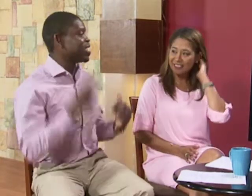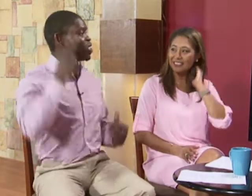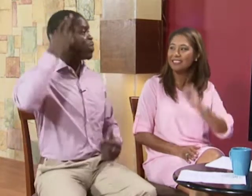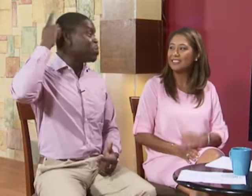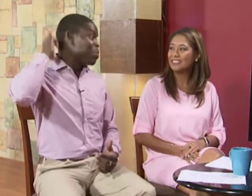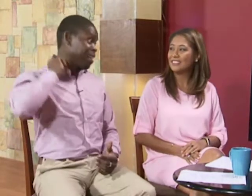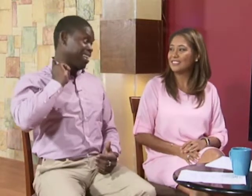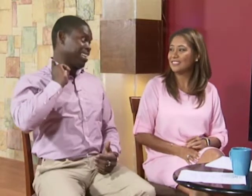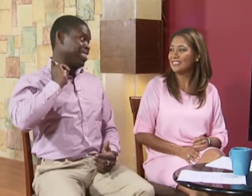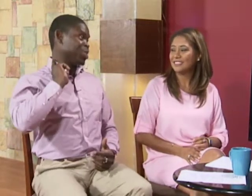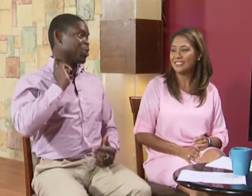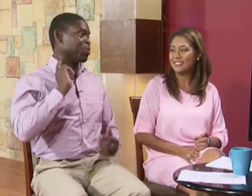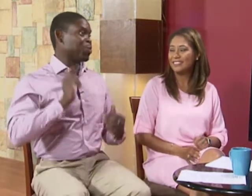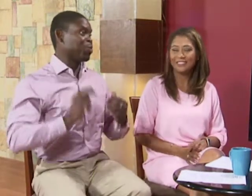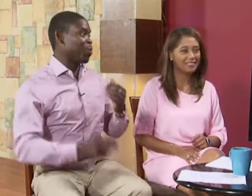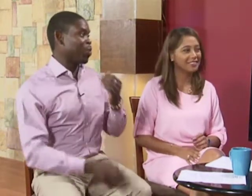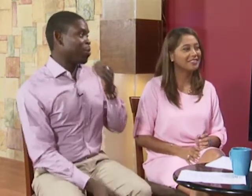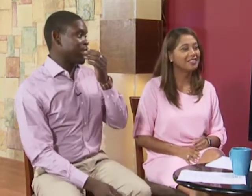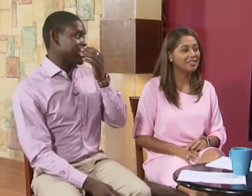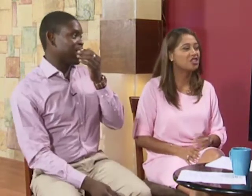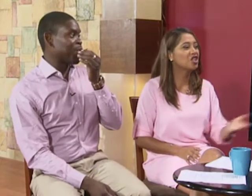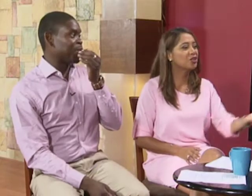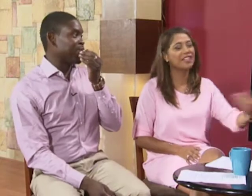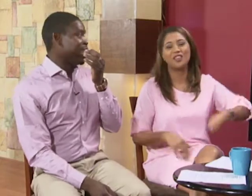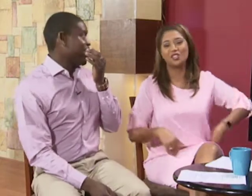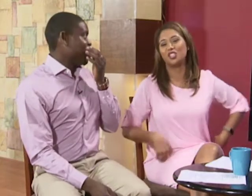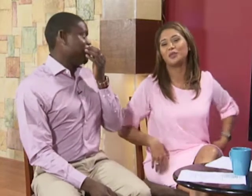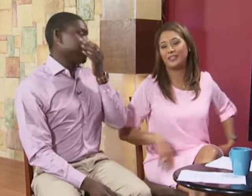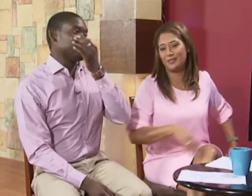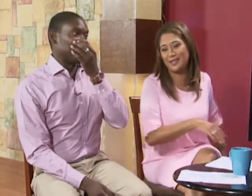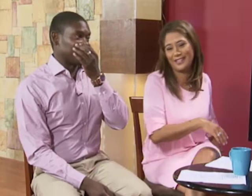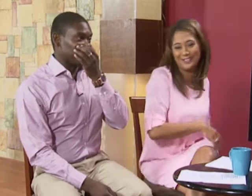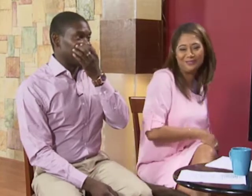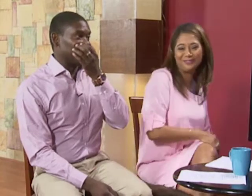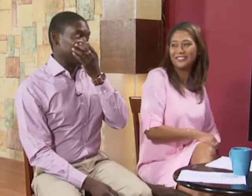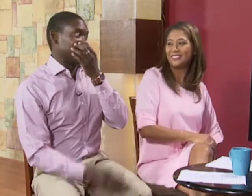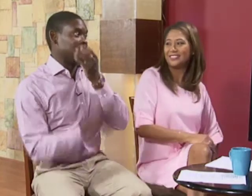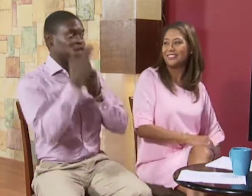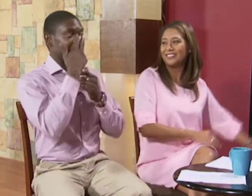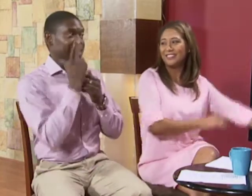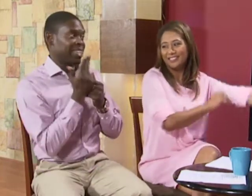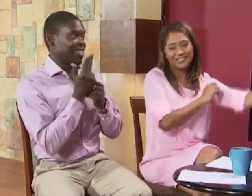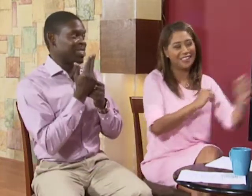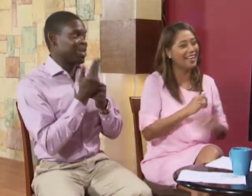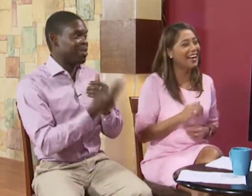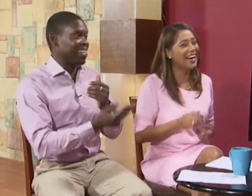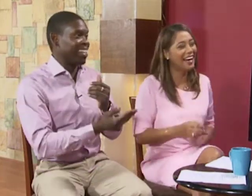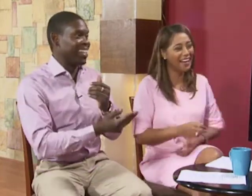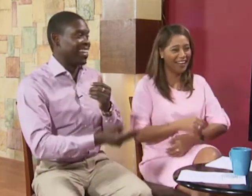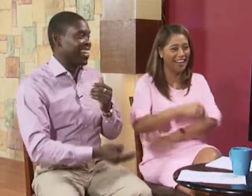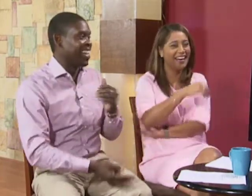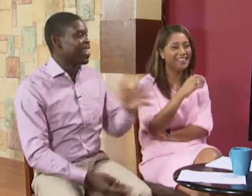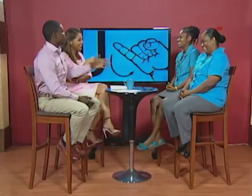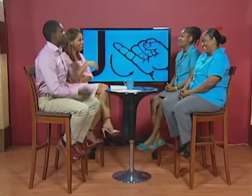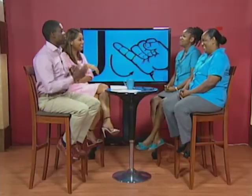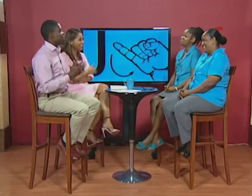so they would be marlene so that's what i what would they say that's how she please don't watch my news so what would be